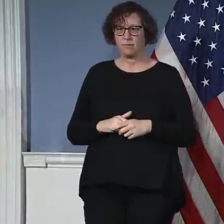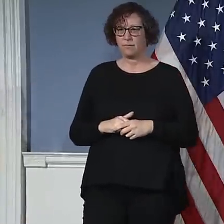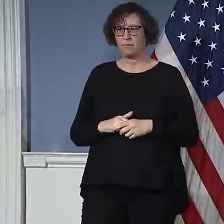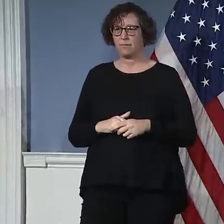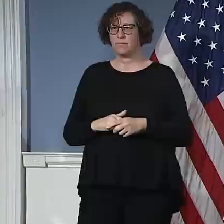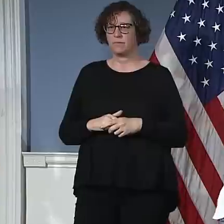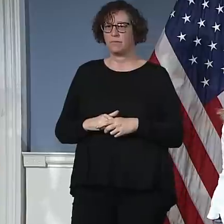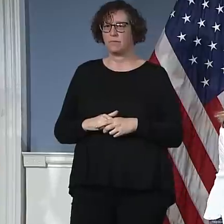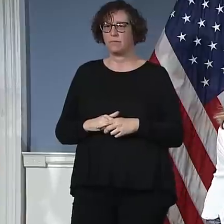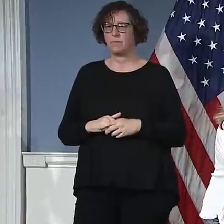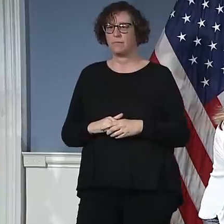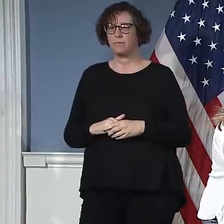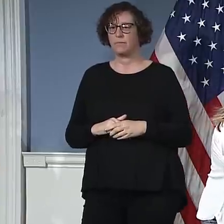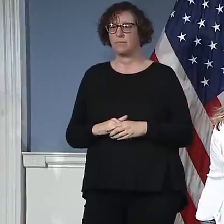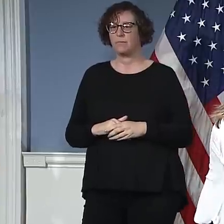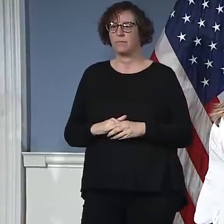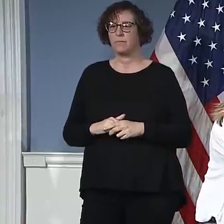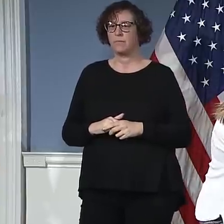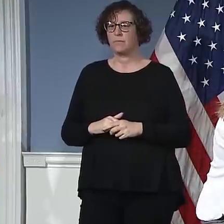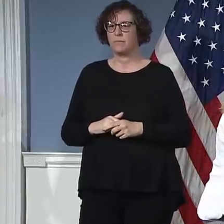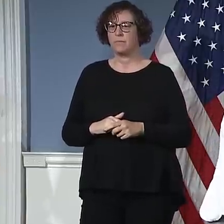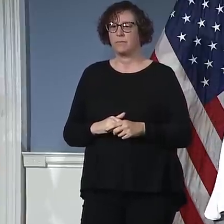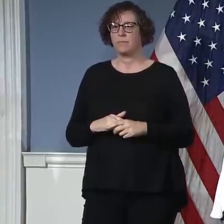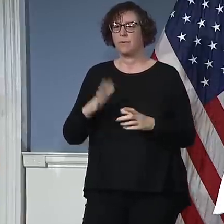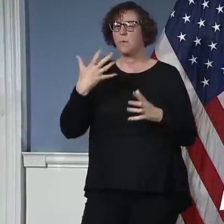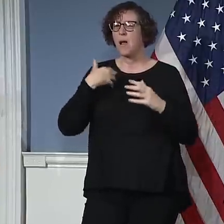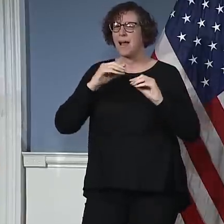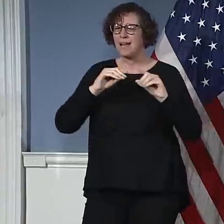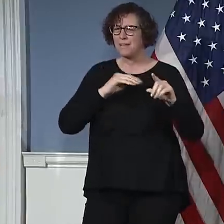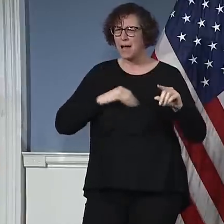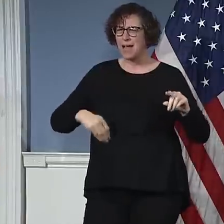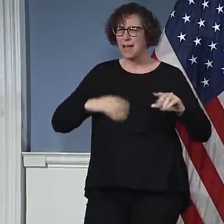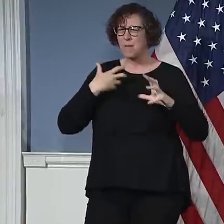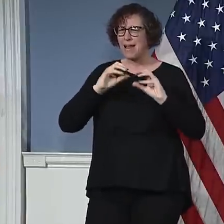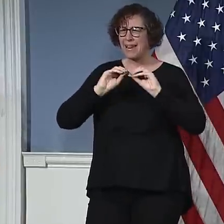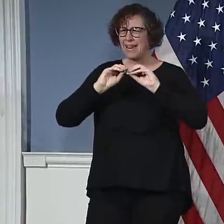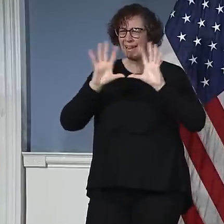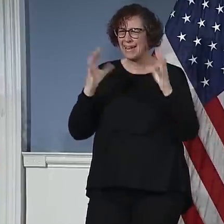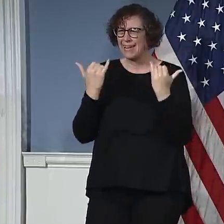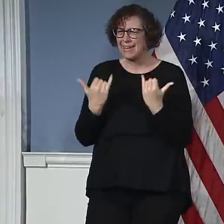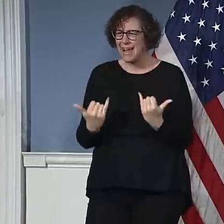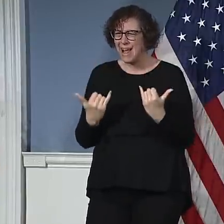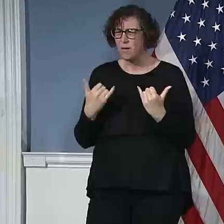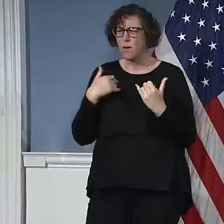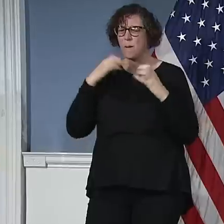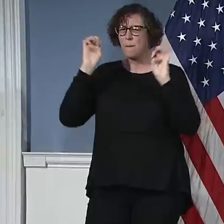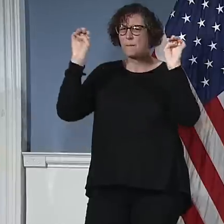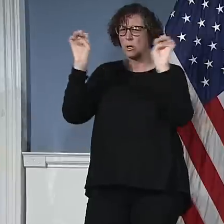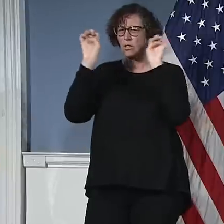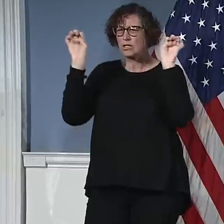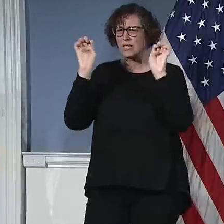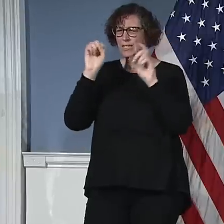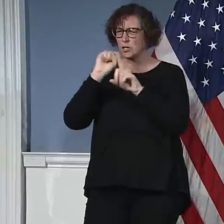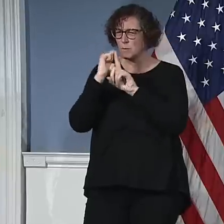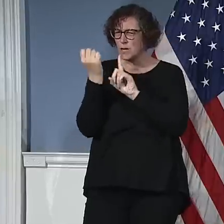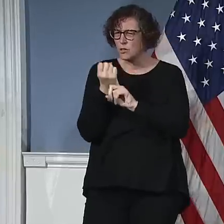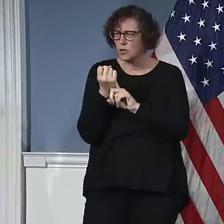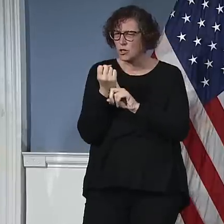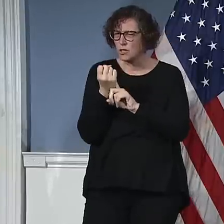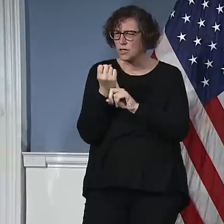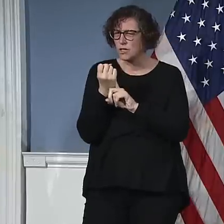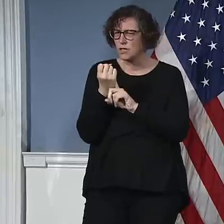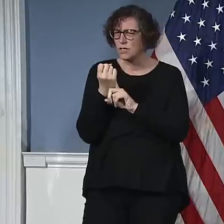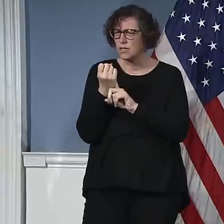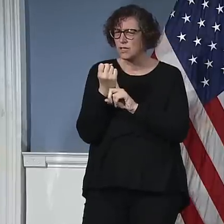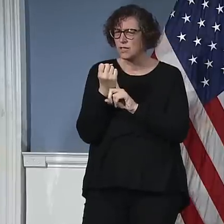clear that we're dealing with a crisis dynamic where obviously a lot of people, for example,